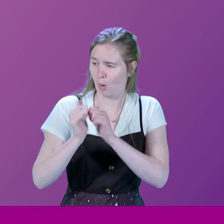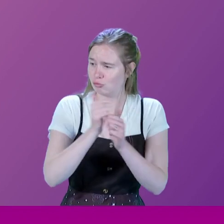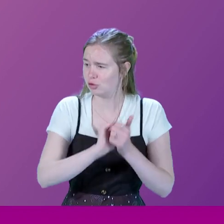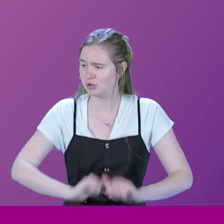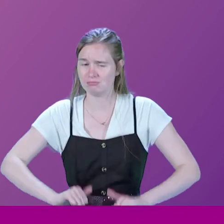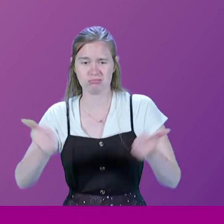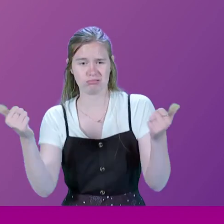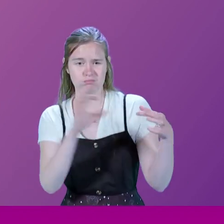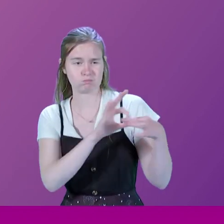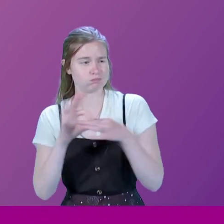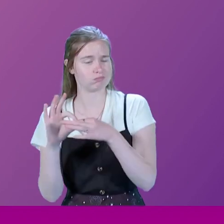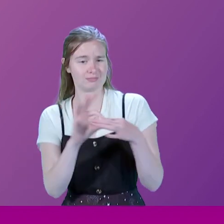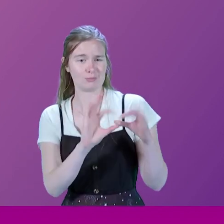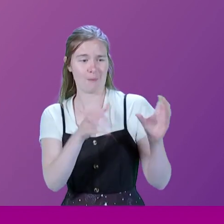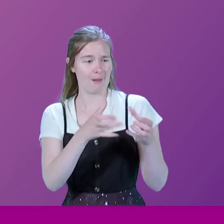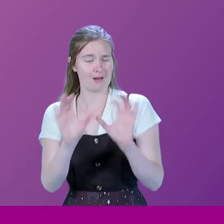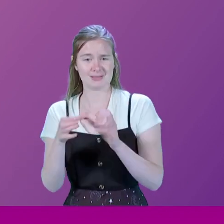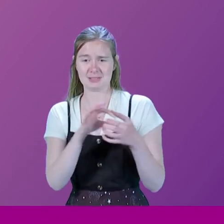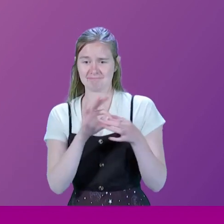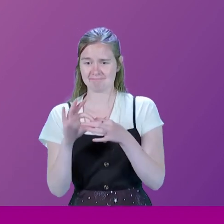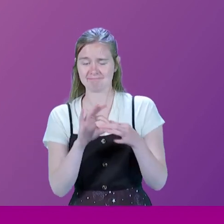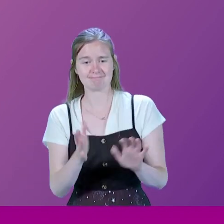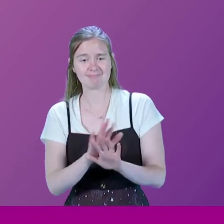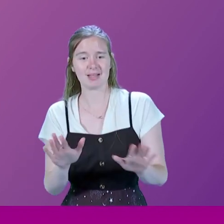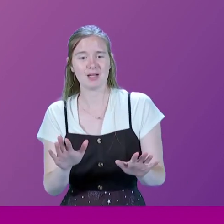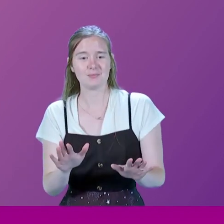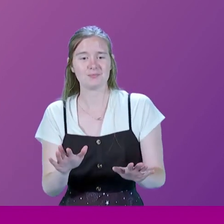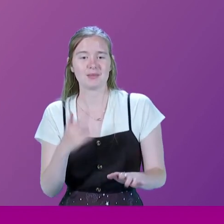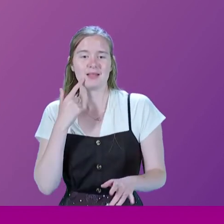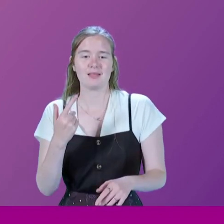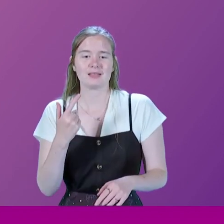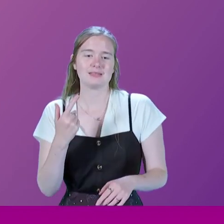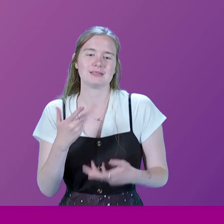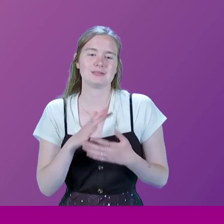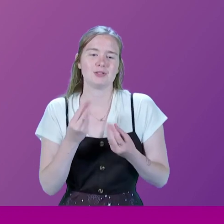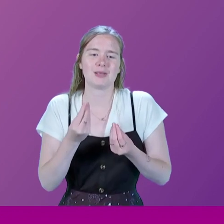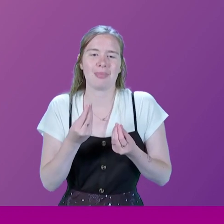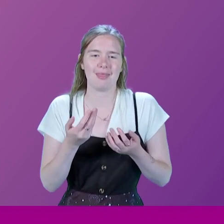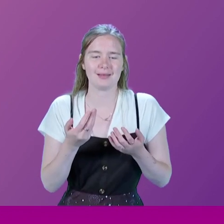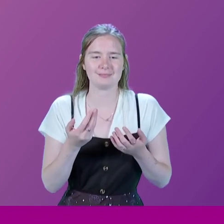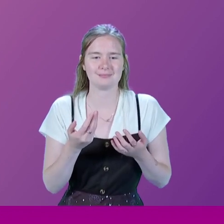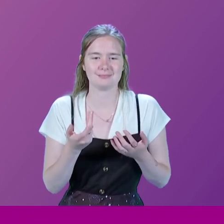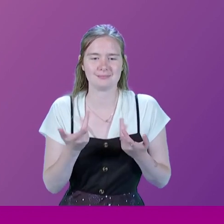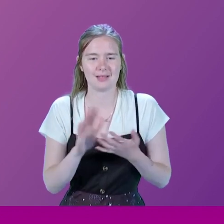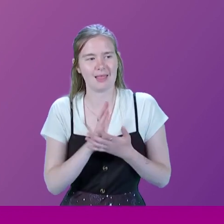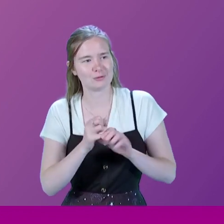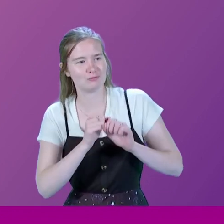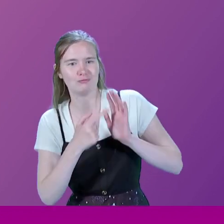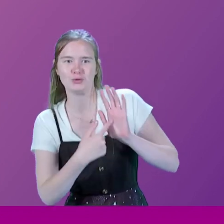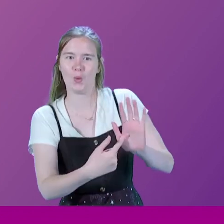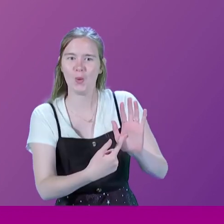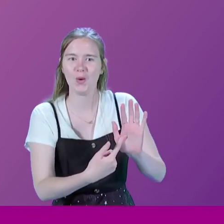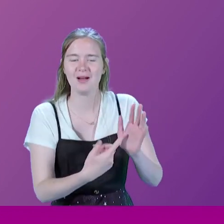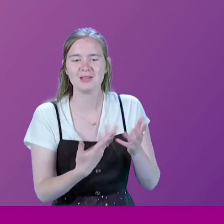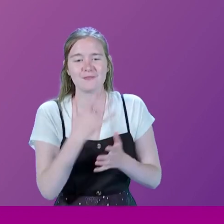between the parties. And I very much doubt whether that is dead. It's just not something that, for some reason, they like to advertise very much.